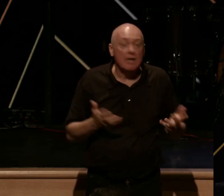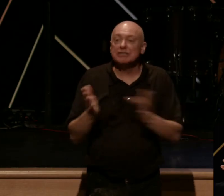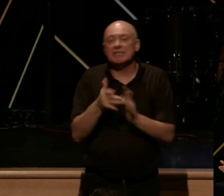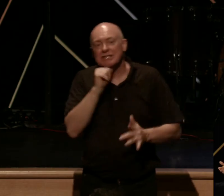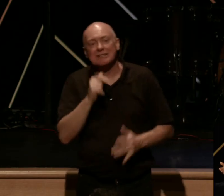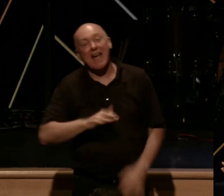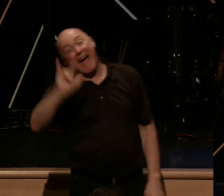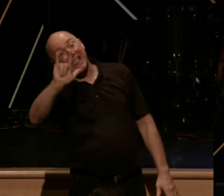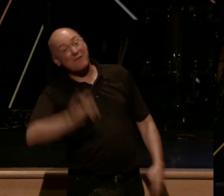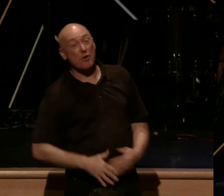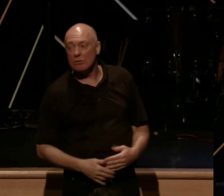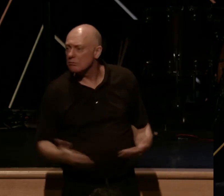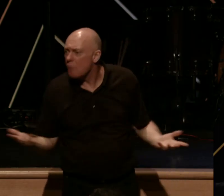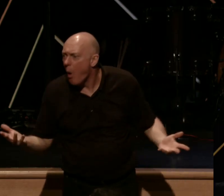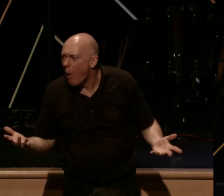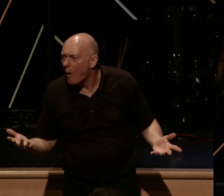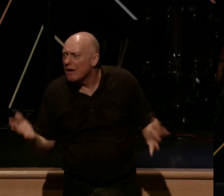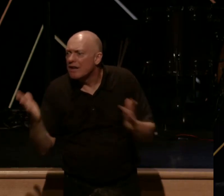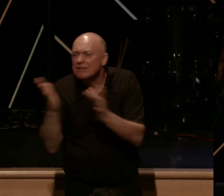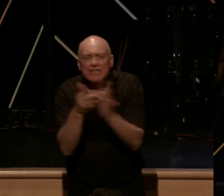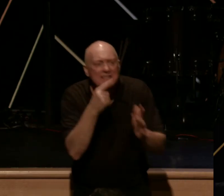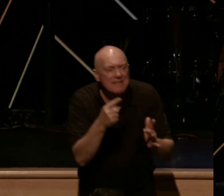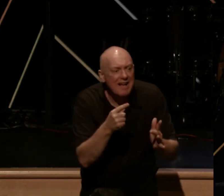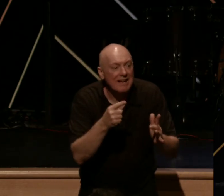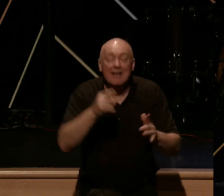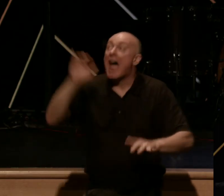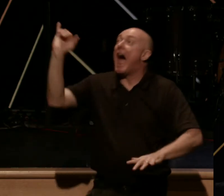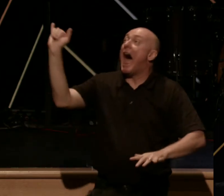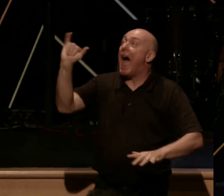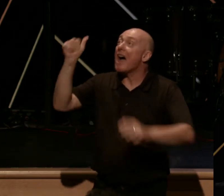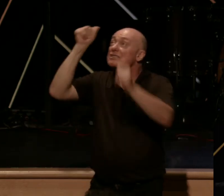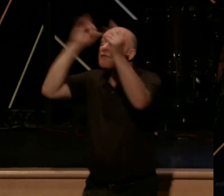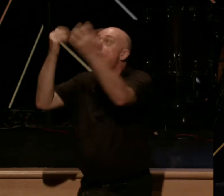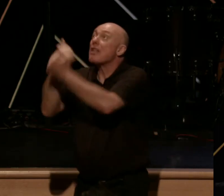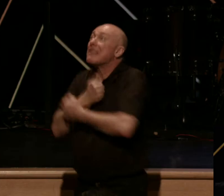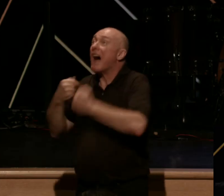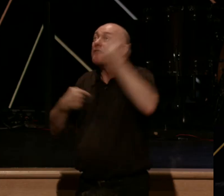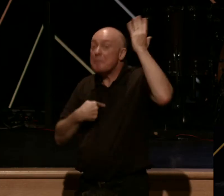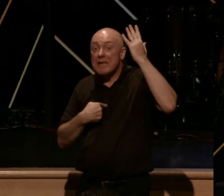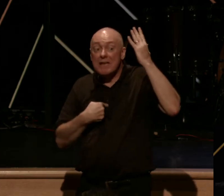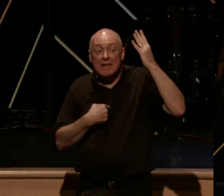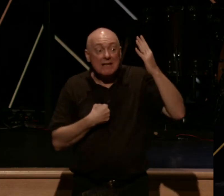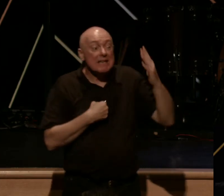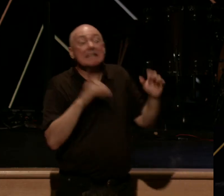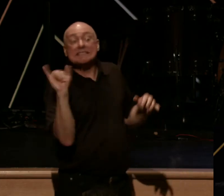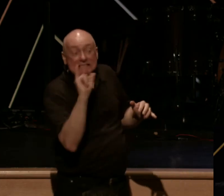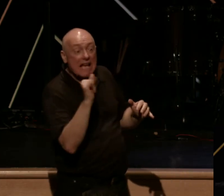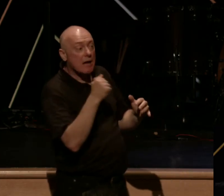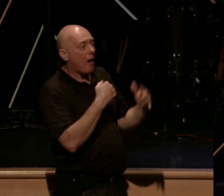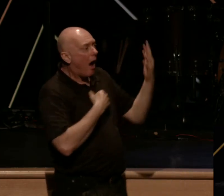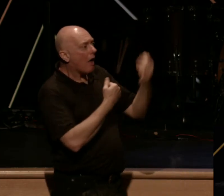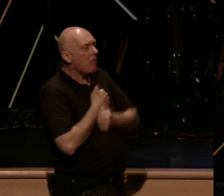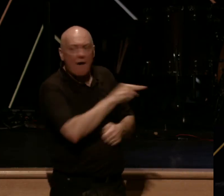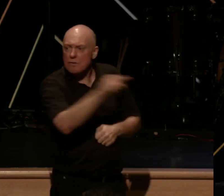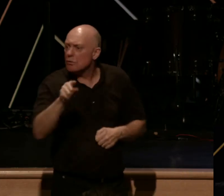you. Look what he says. He says, As the Father has loved me, so have I loved you. And so question,